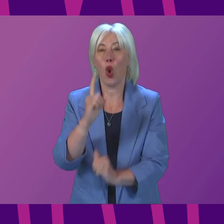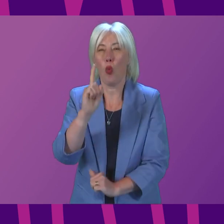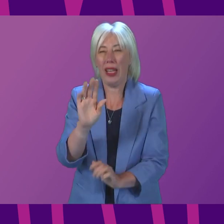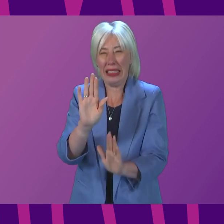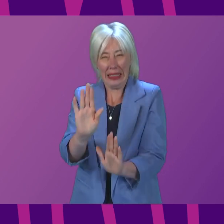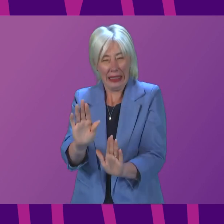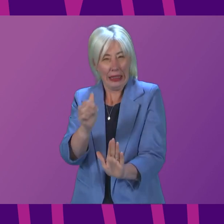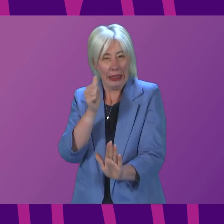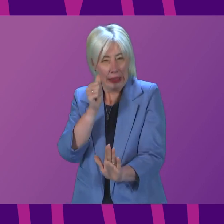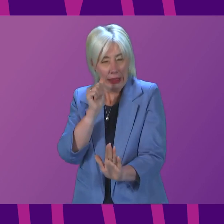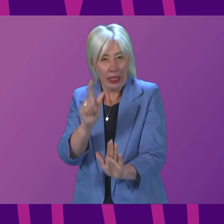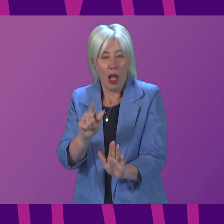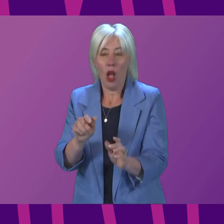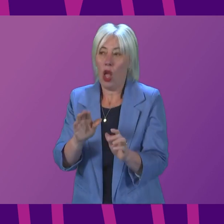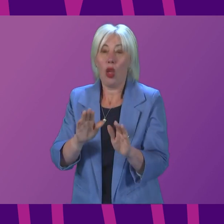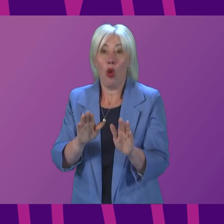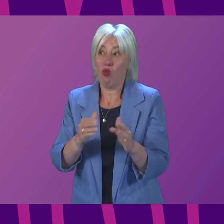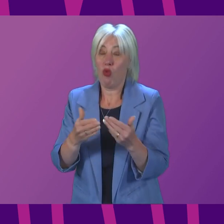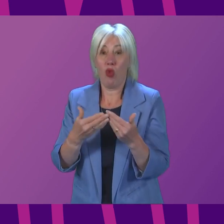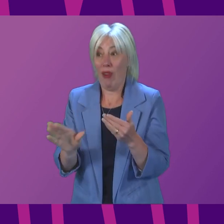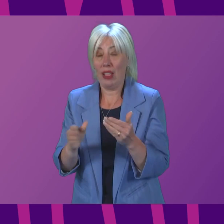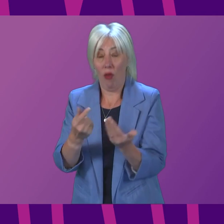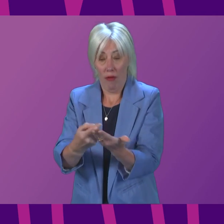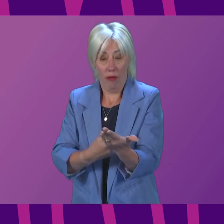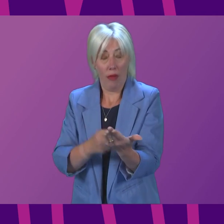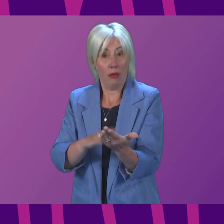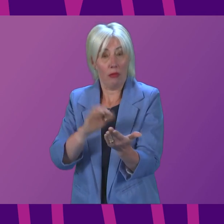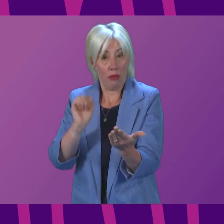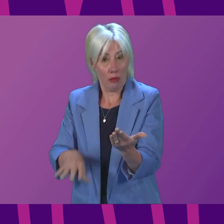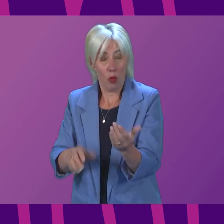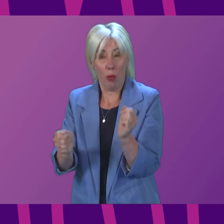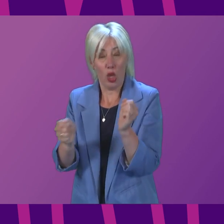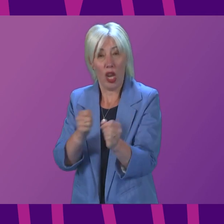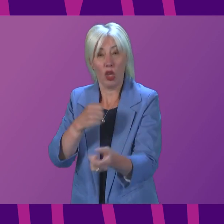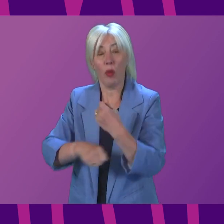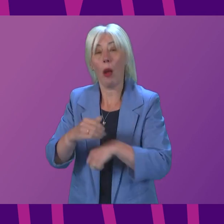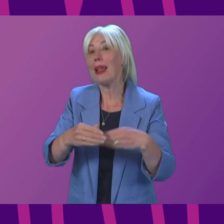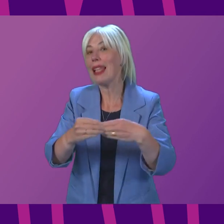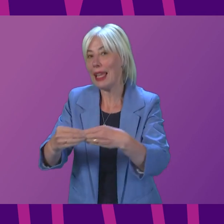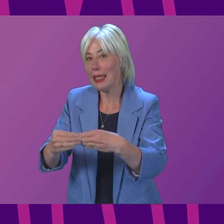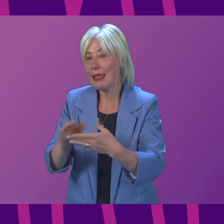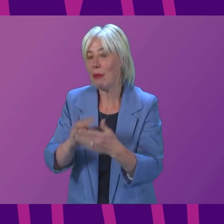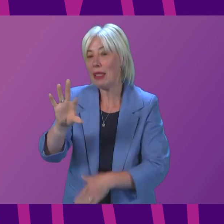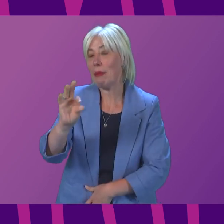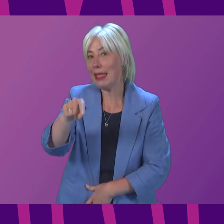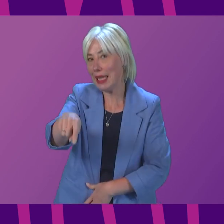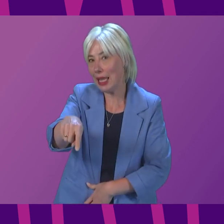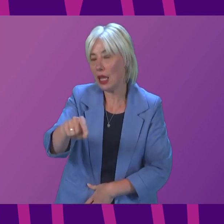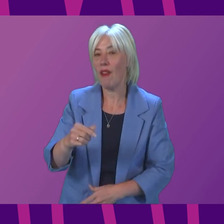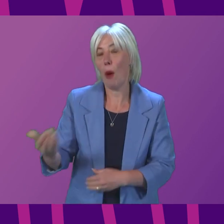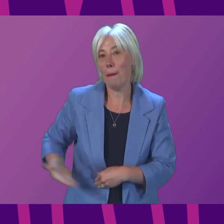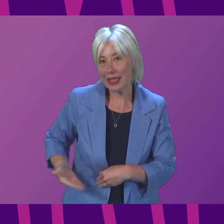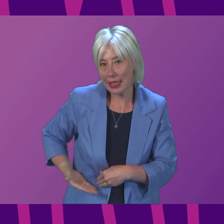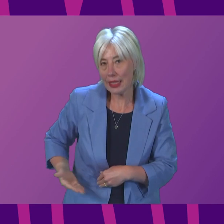exception, the remaining domestic legal measures will be lifted and replaced with appropriate guidance. That means, on Monday, the requirement on